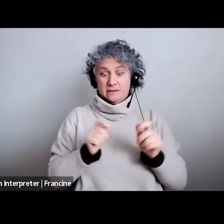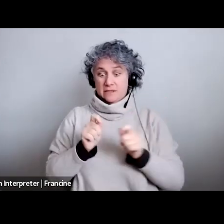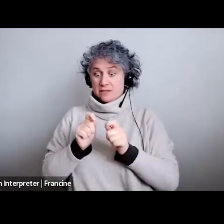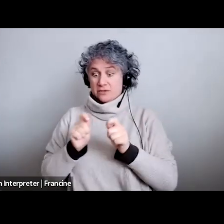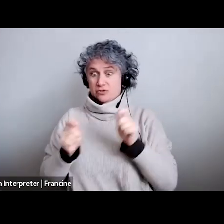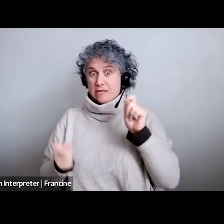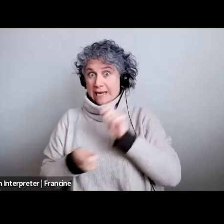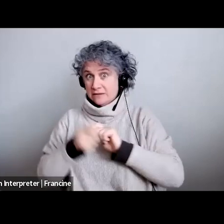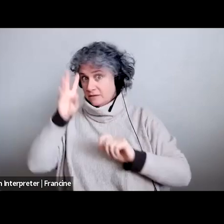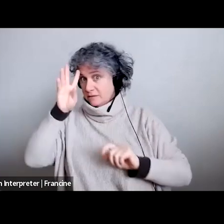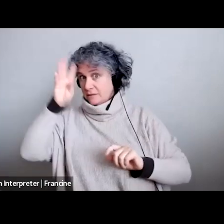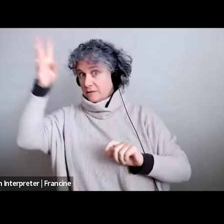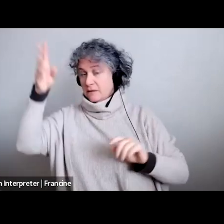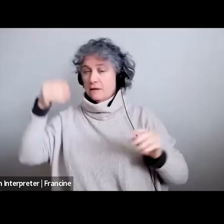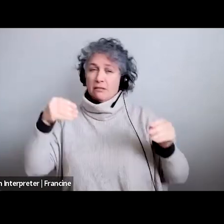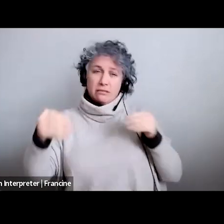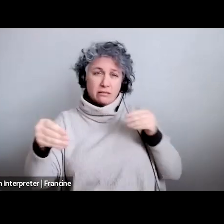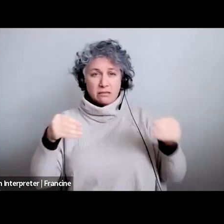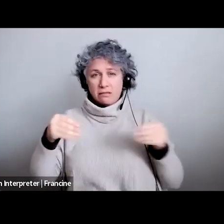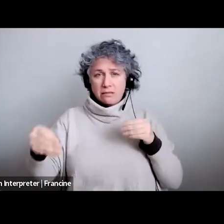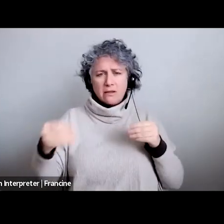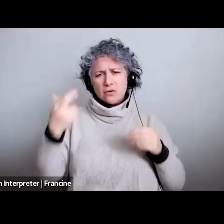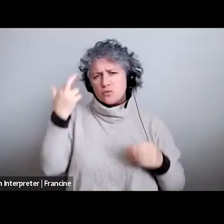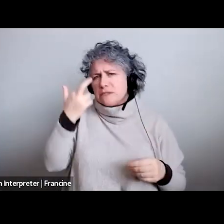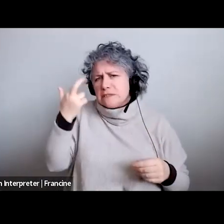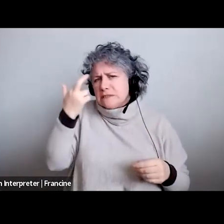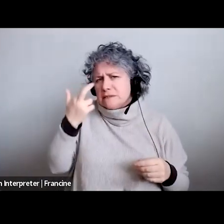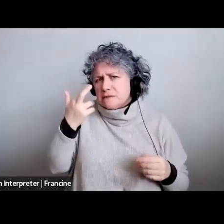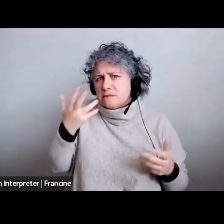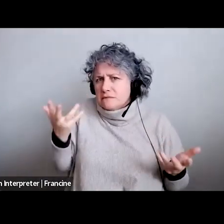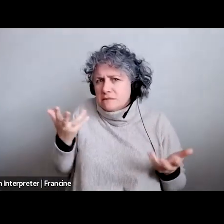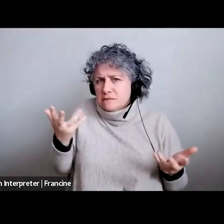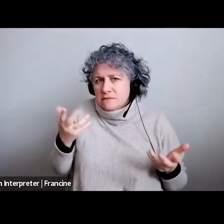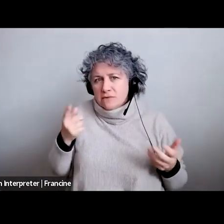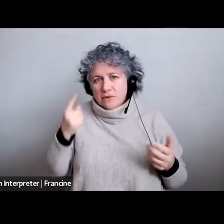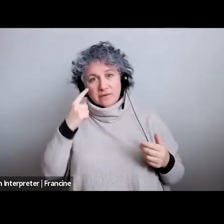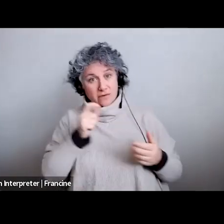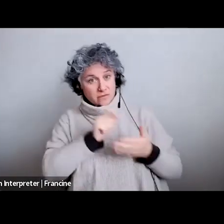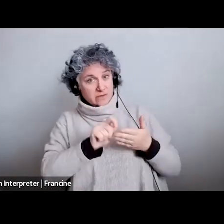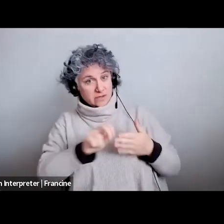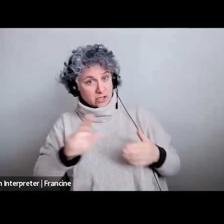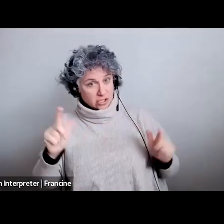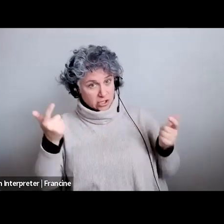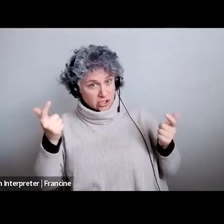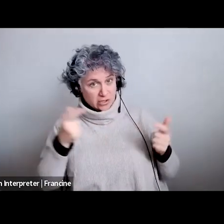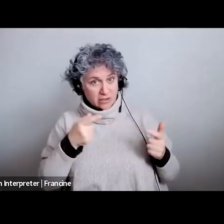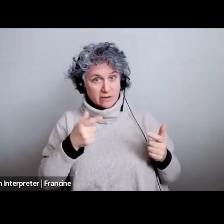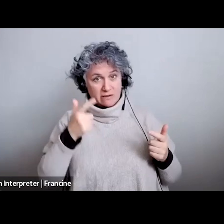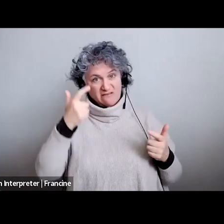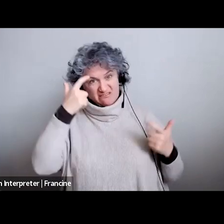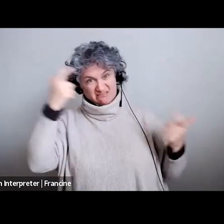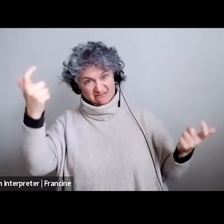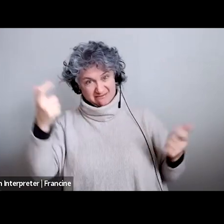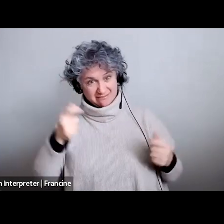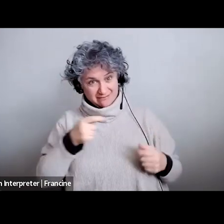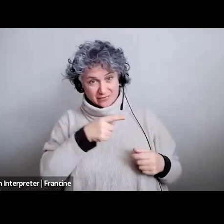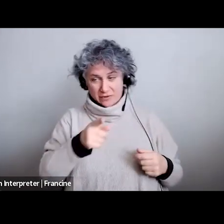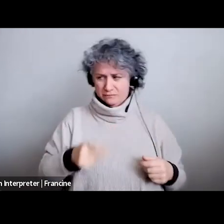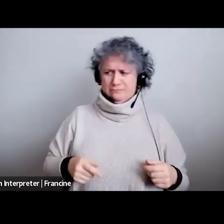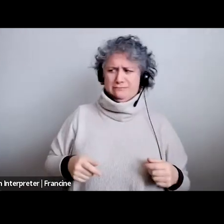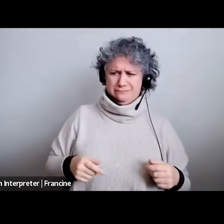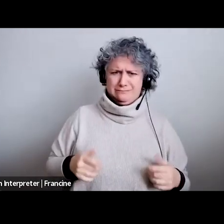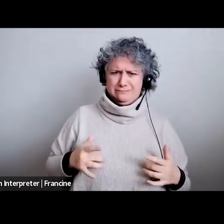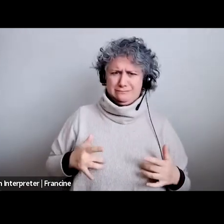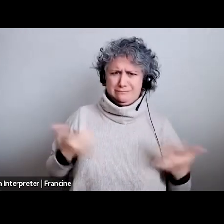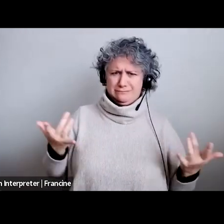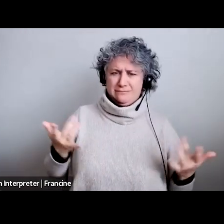second time to free it up what is your reason for changing it is because you don't think the writing is good enough and you think you can write it better or is it because